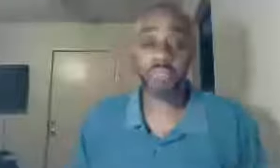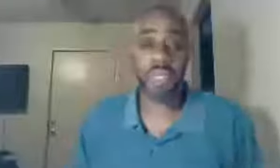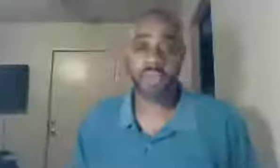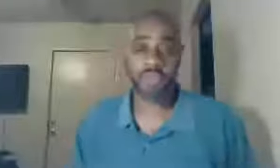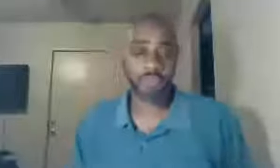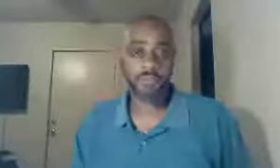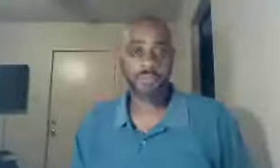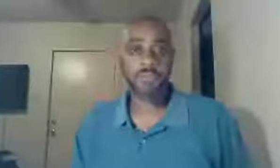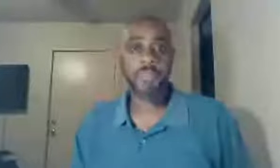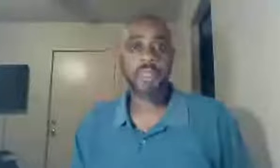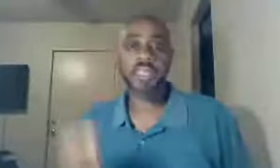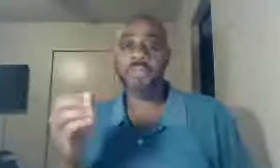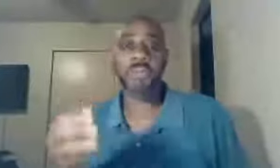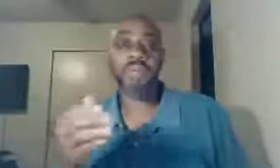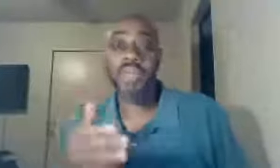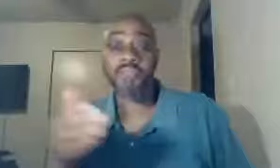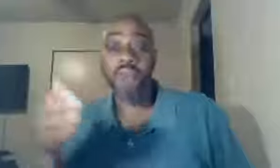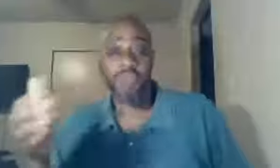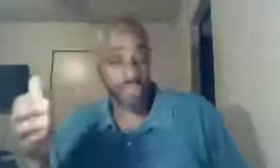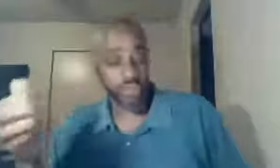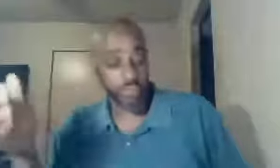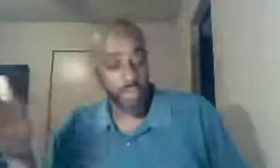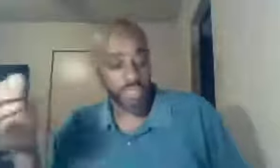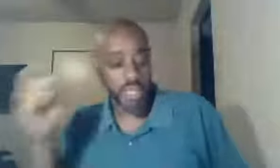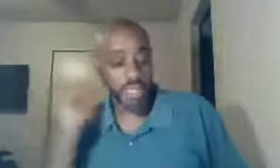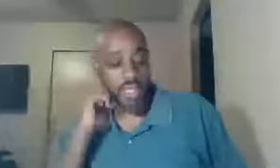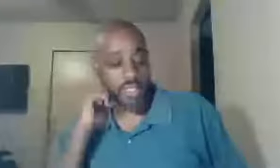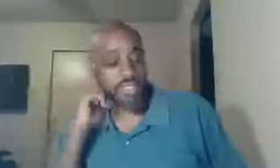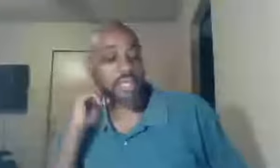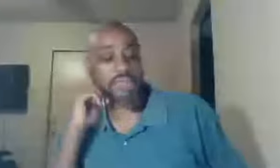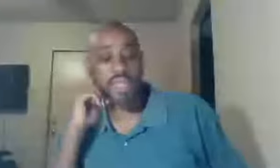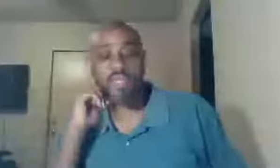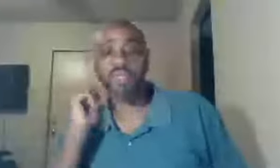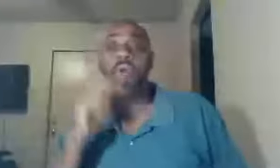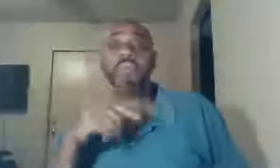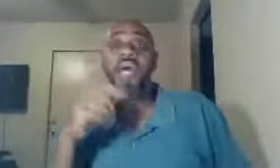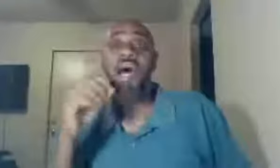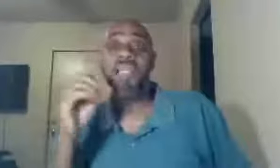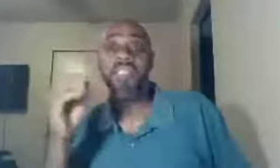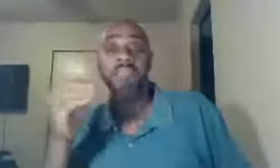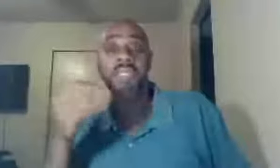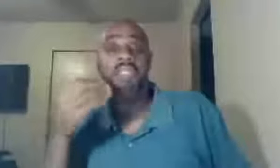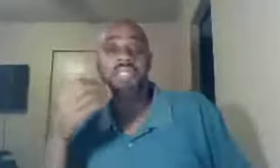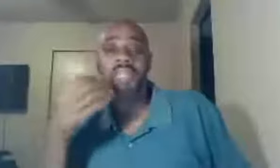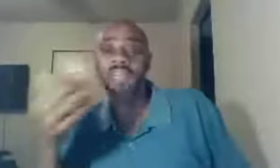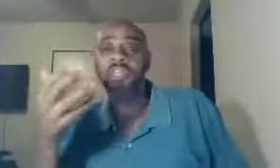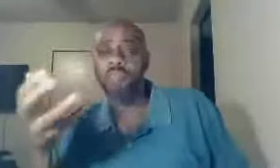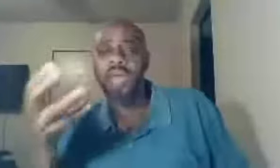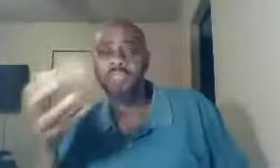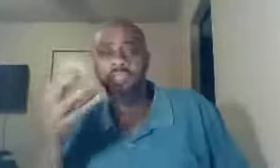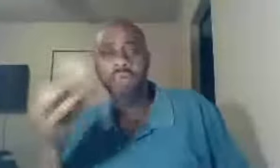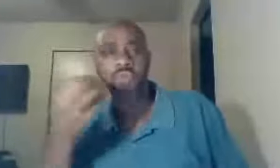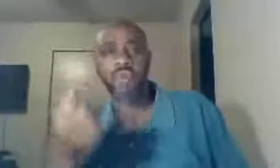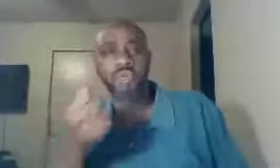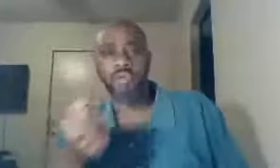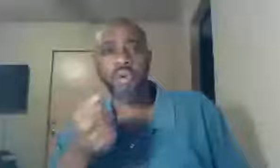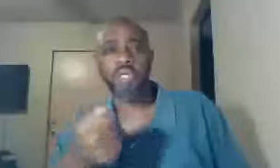real, let's be real, there's one thing to appreciate, it's another thing, to go beyond, simply saying, thank you pastor, that was a wonderful word,